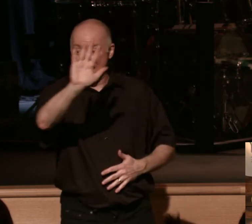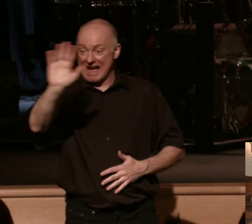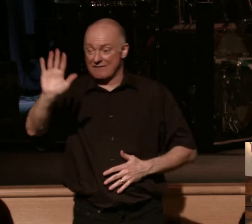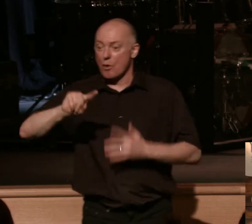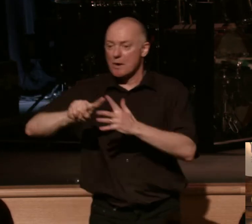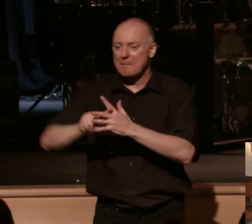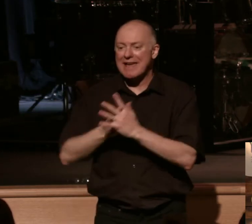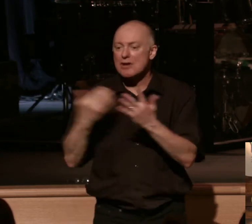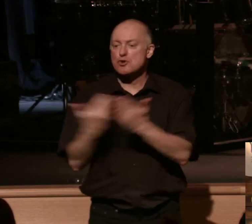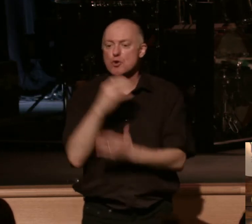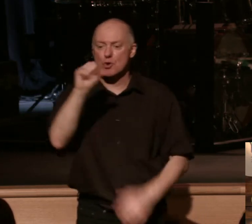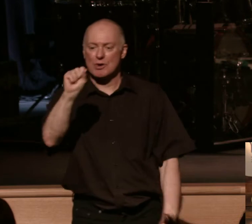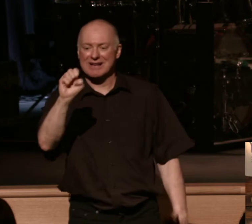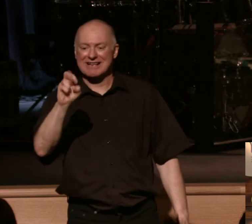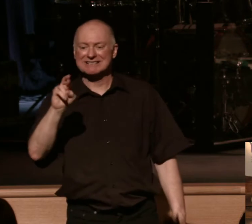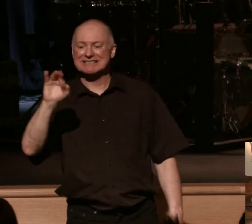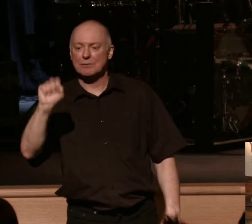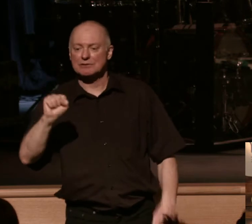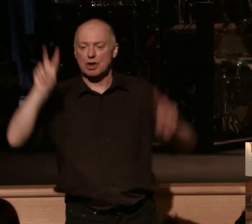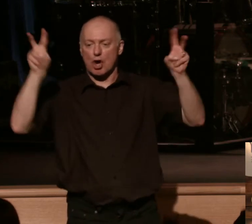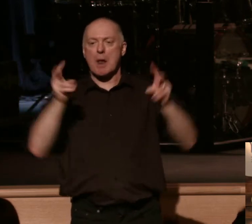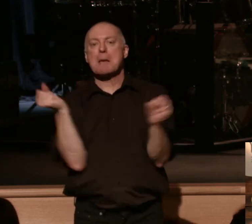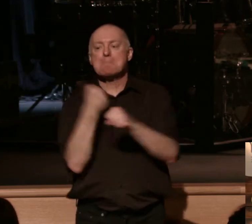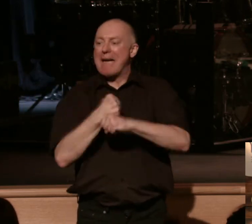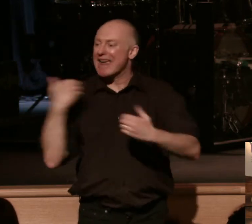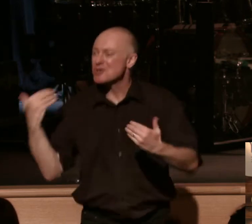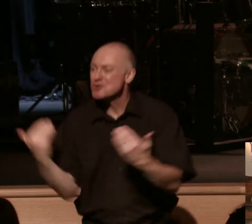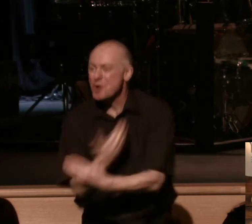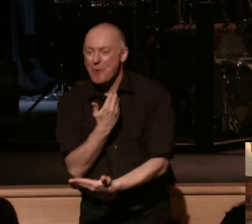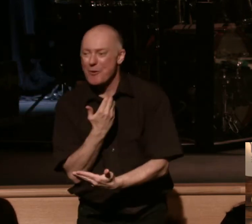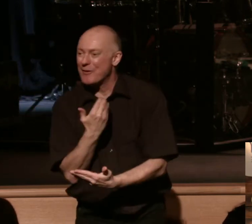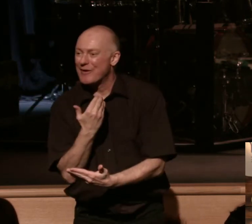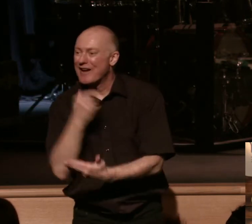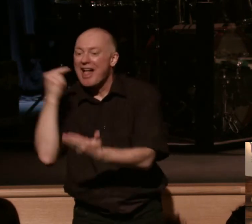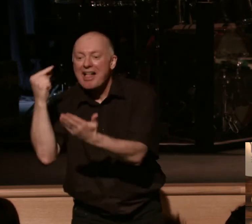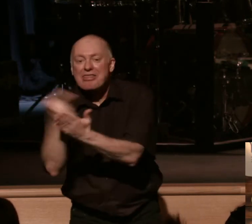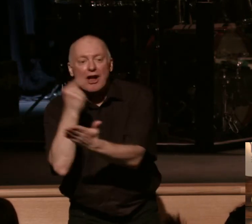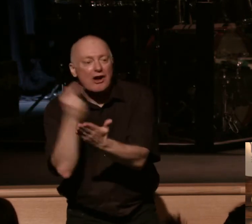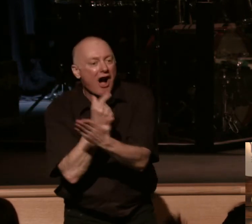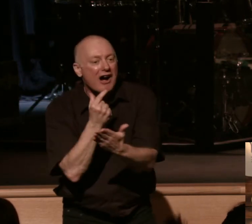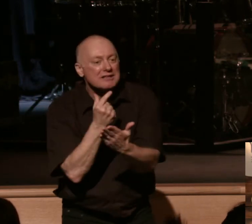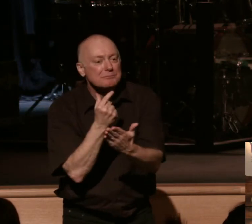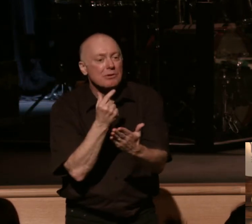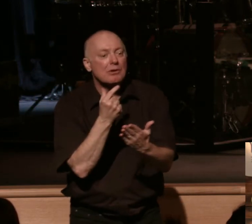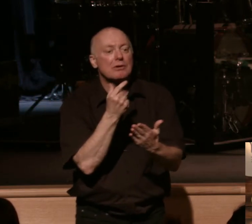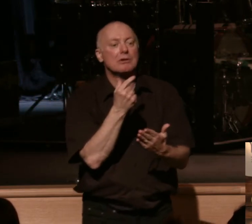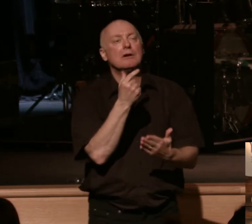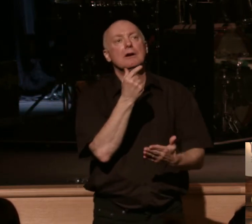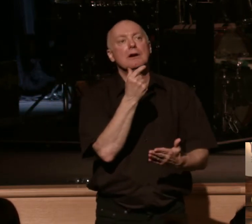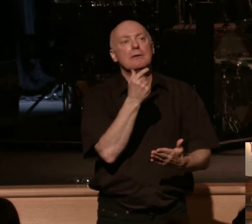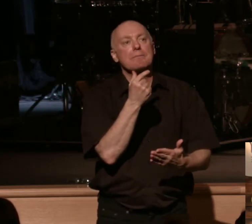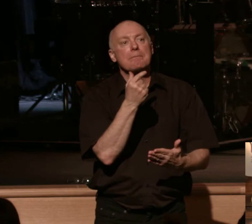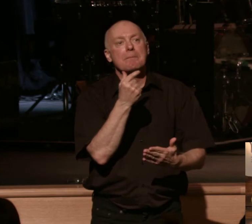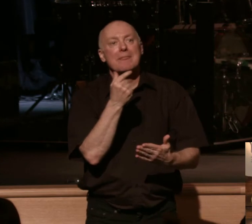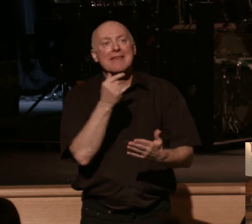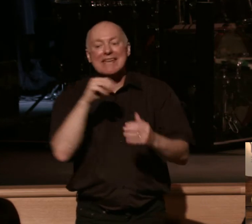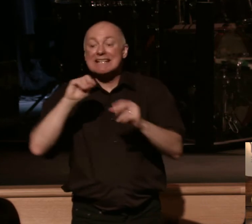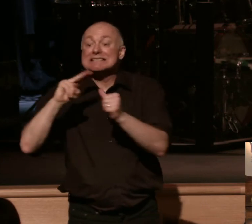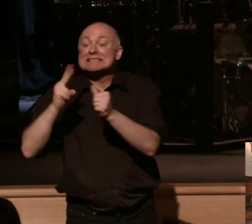series called Made New. Made New. The gospel according to the gospel in 2 Corinthians